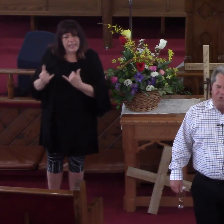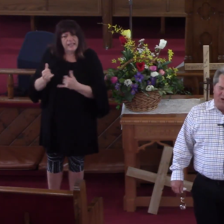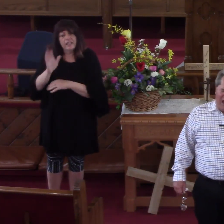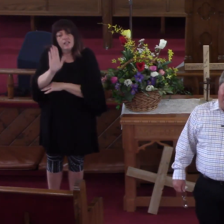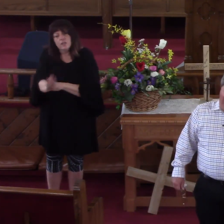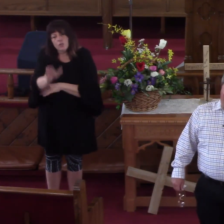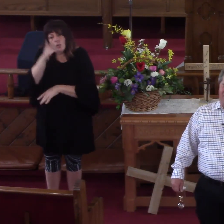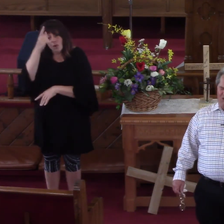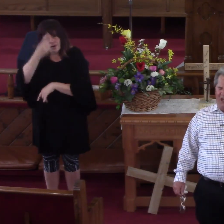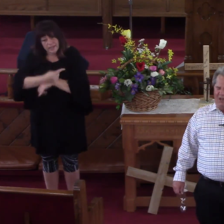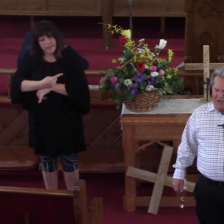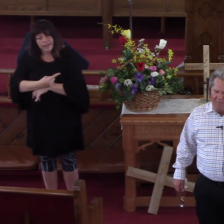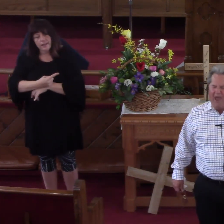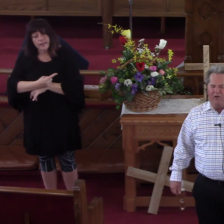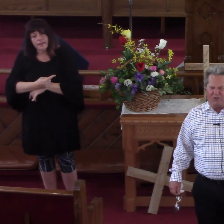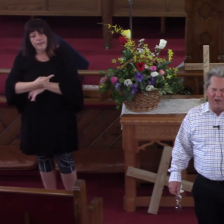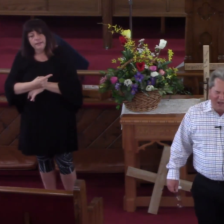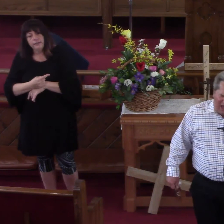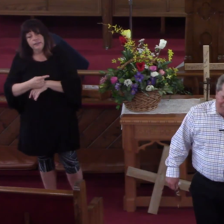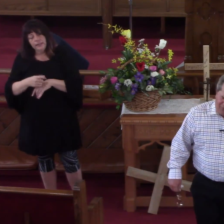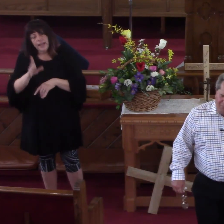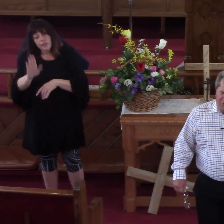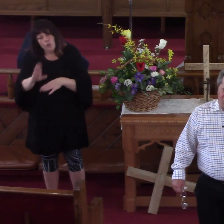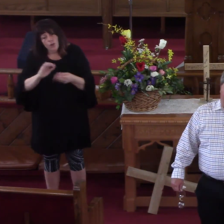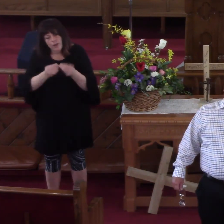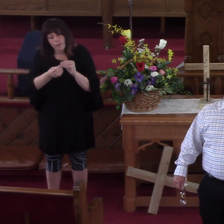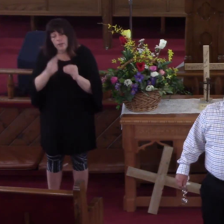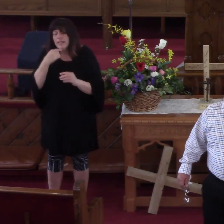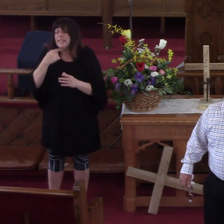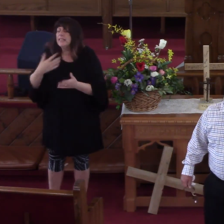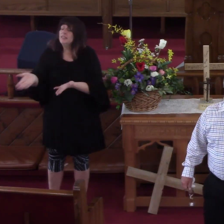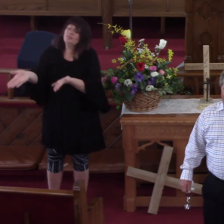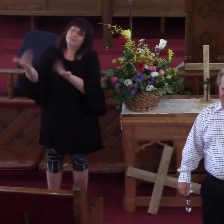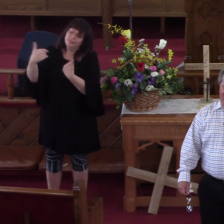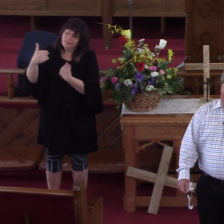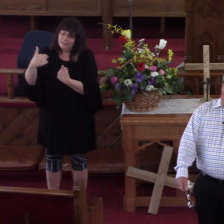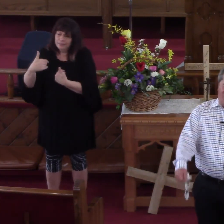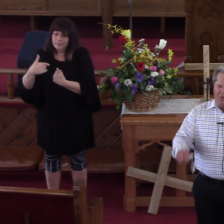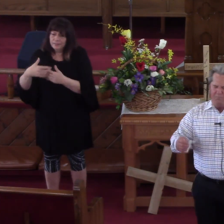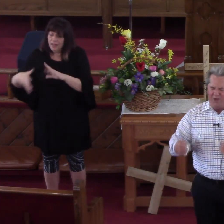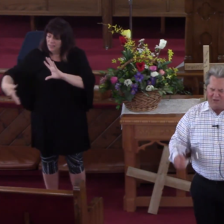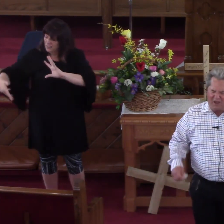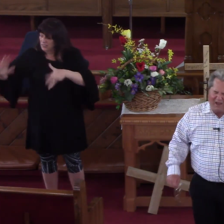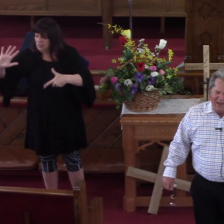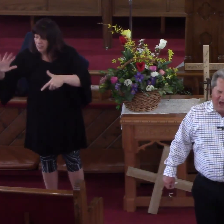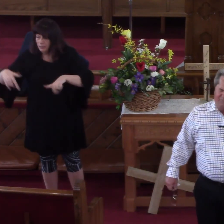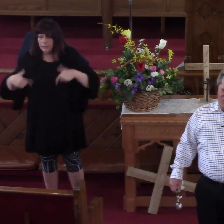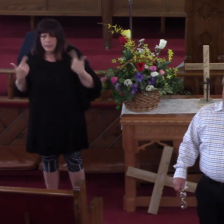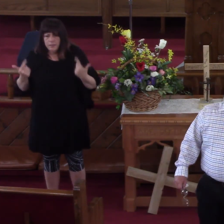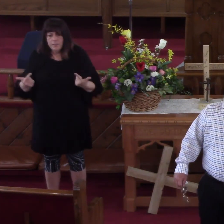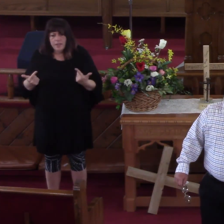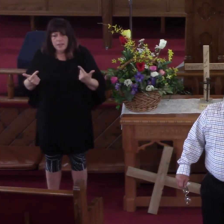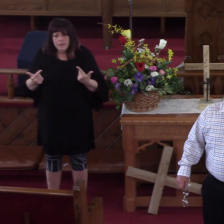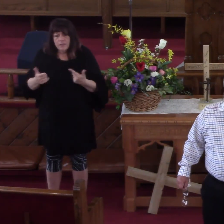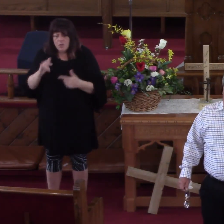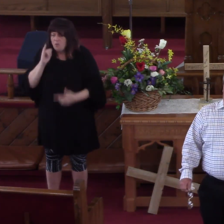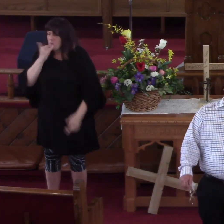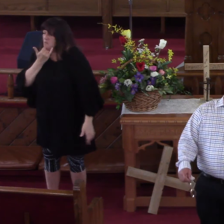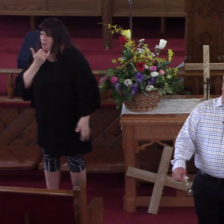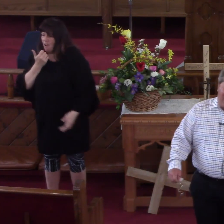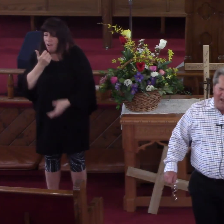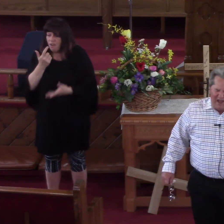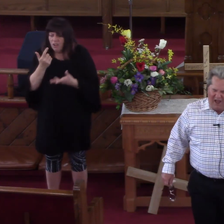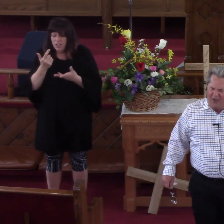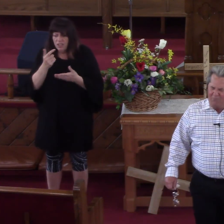your number. And he's saying, come out from the shambles that you're in and out of the pit of sin and the